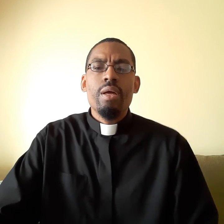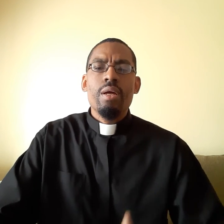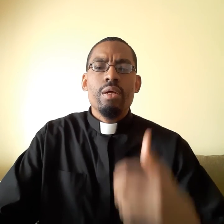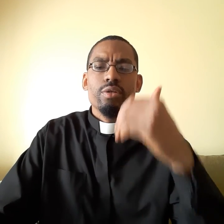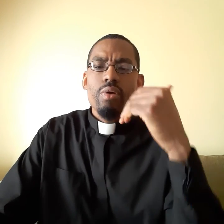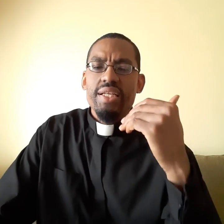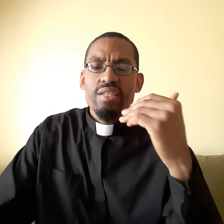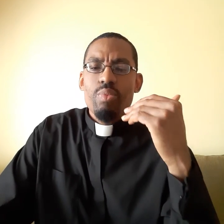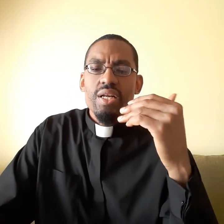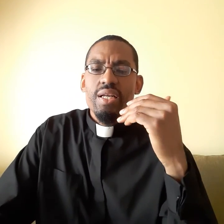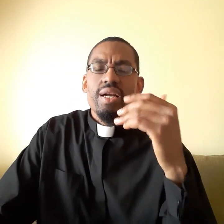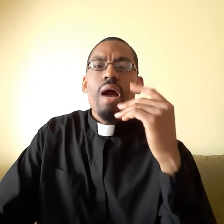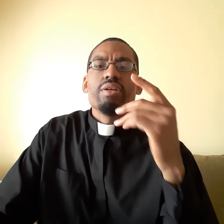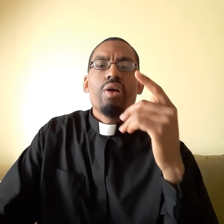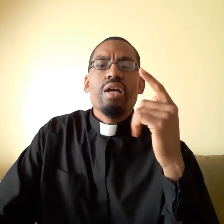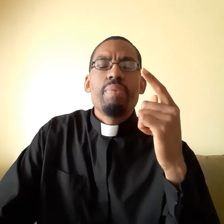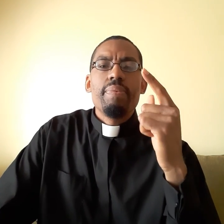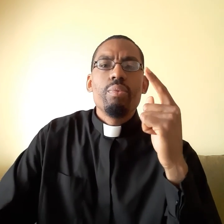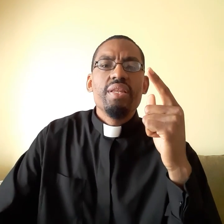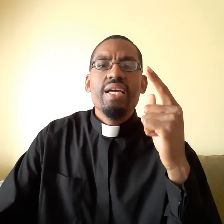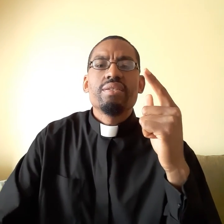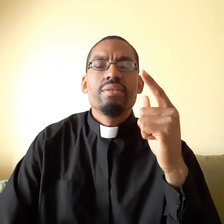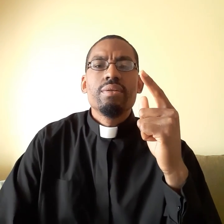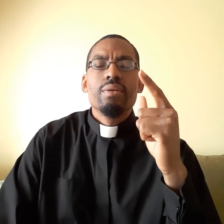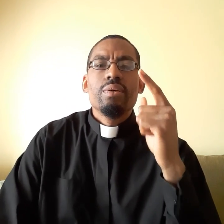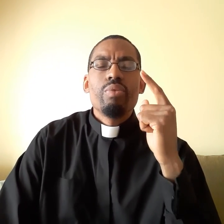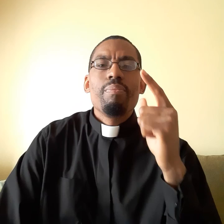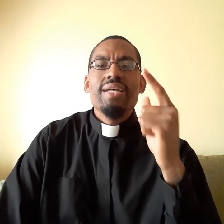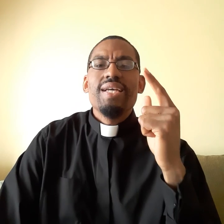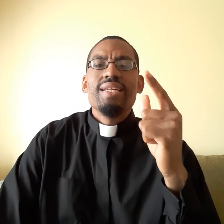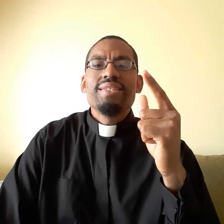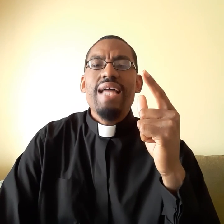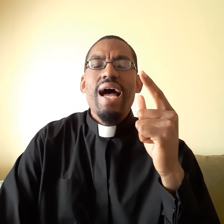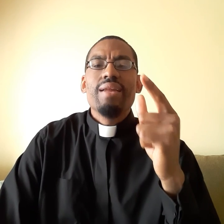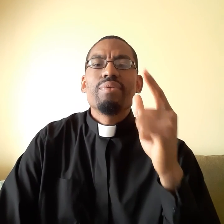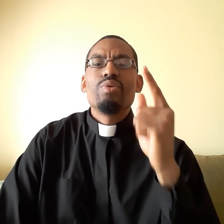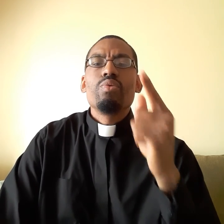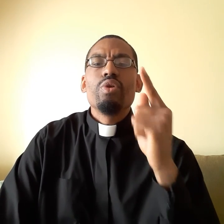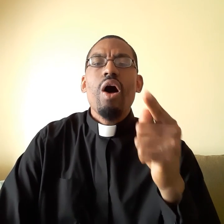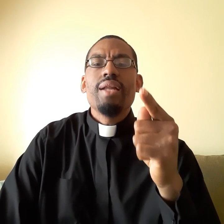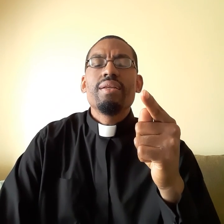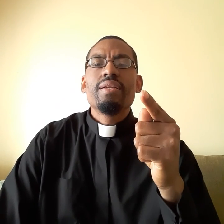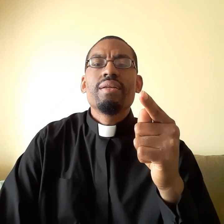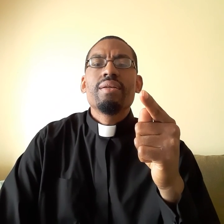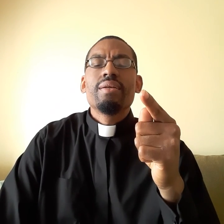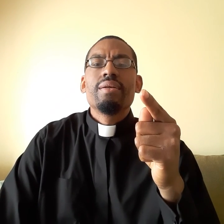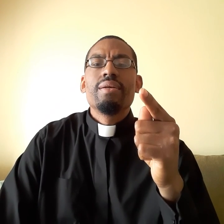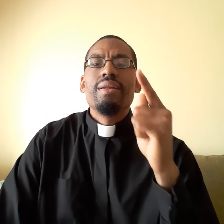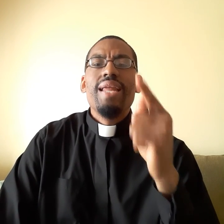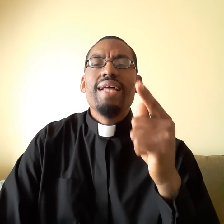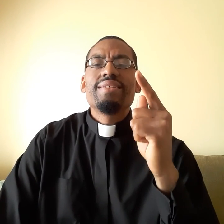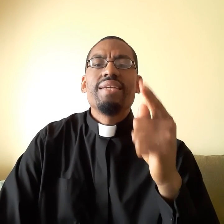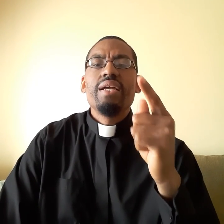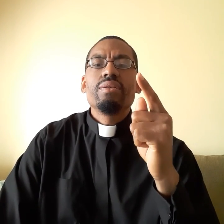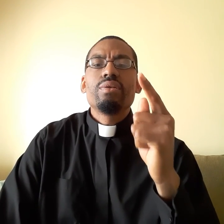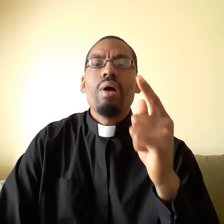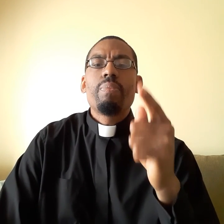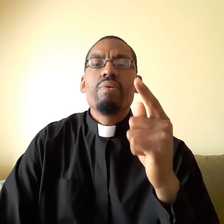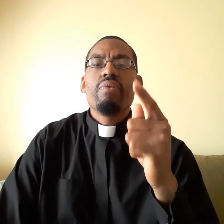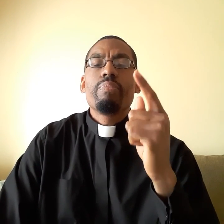so I just wanted to encourage God's people with this we must understand do not let Satan stop you from